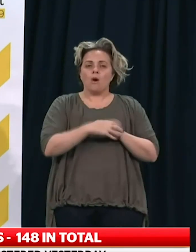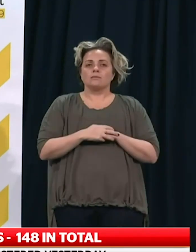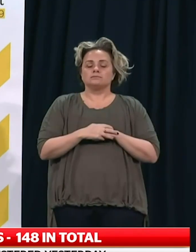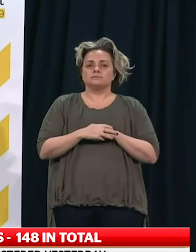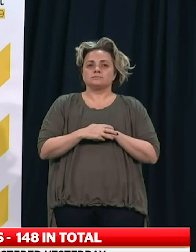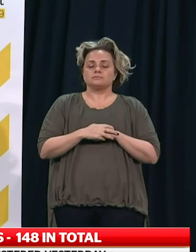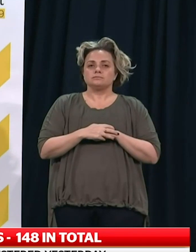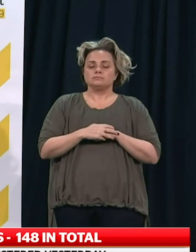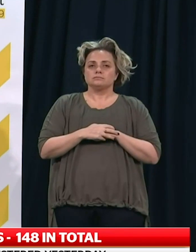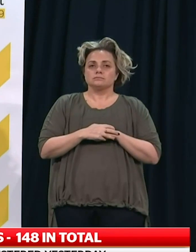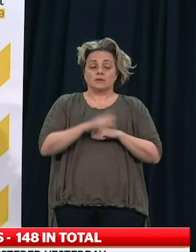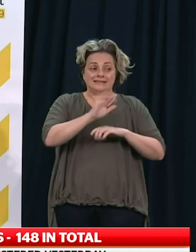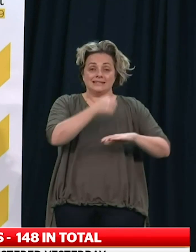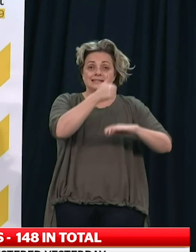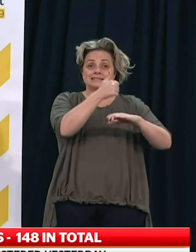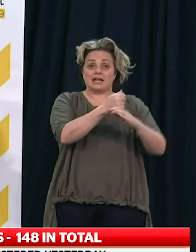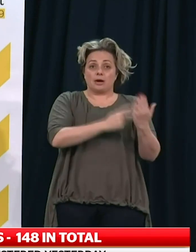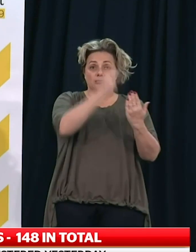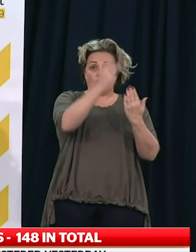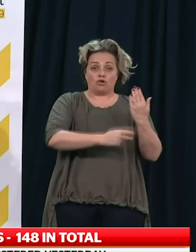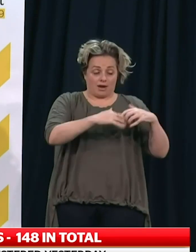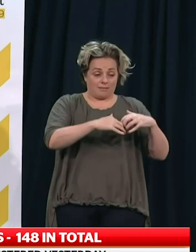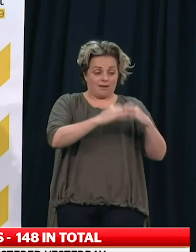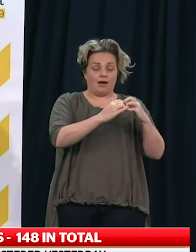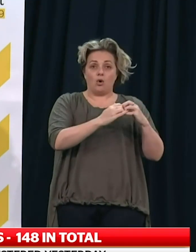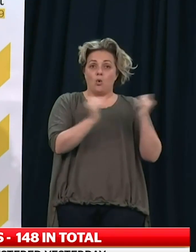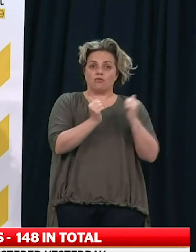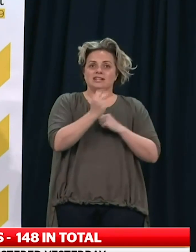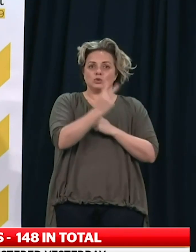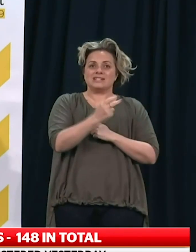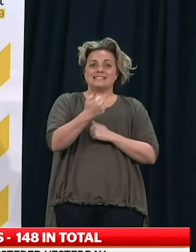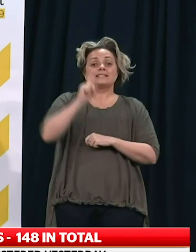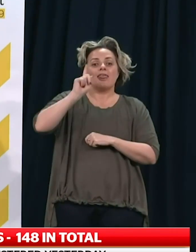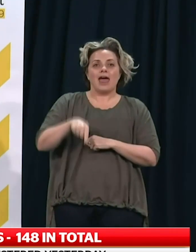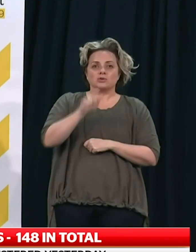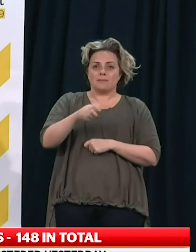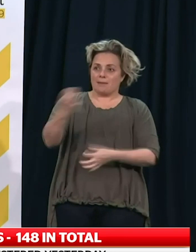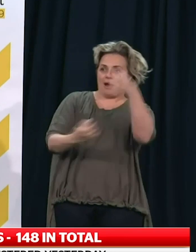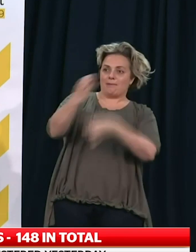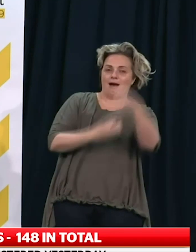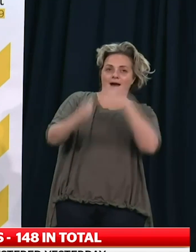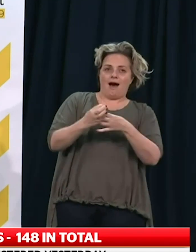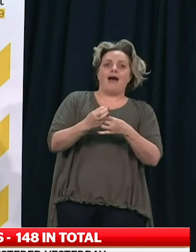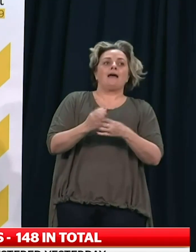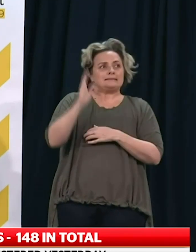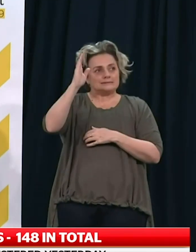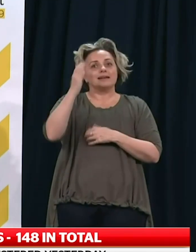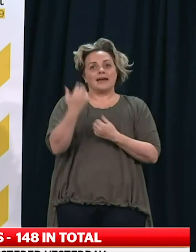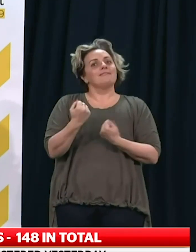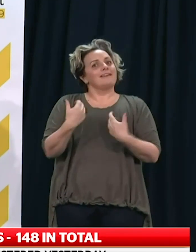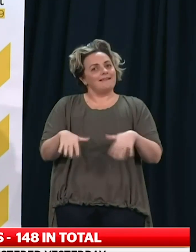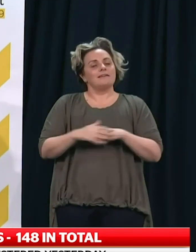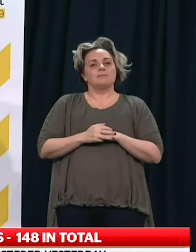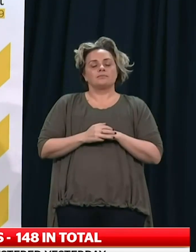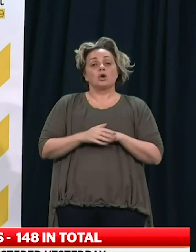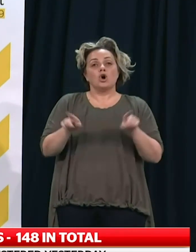four or so hours of operation of the scheme today, 26,000 applications have been made for that payment. In addition,